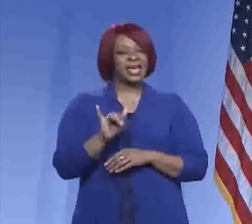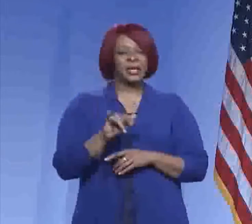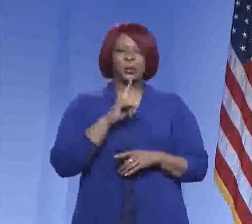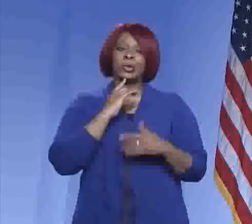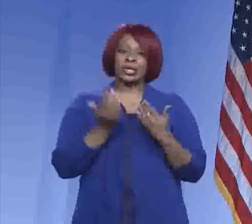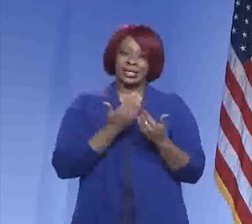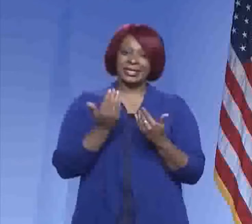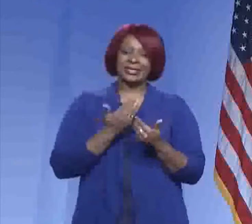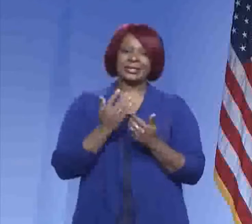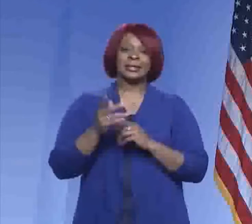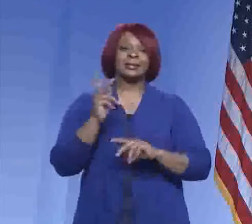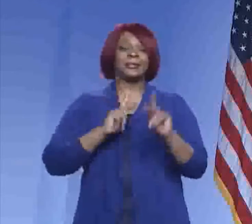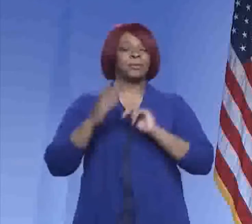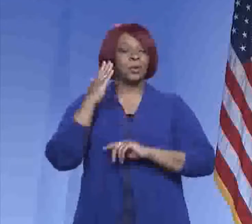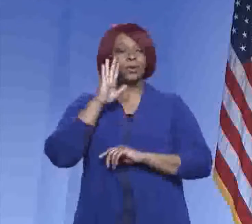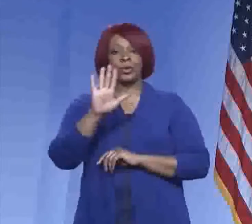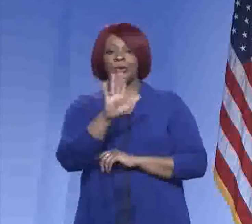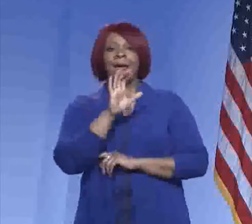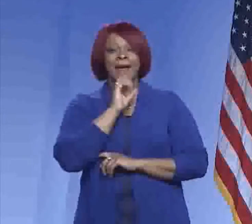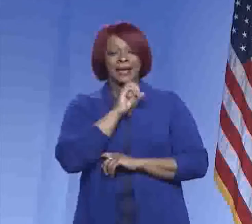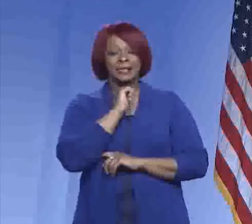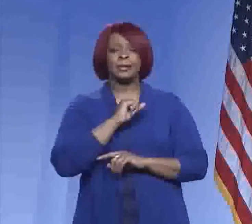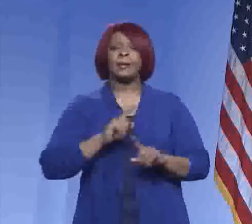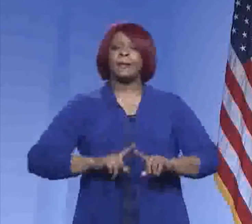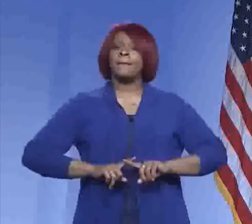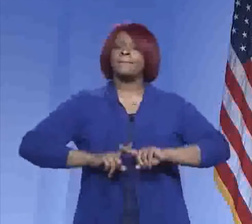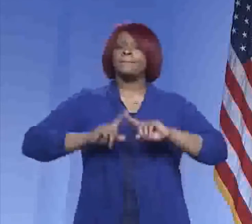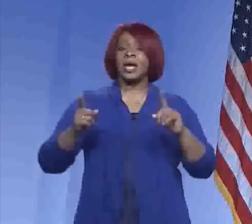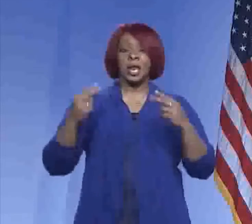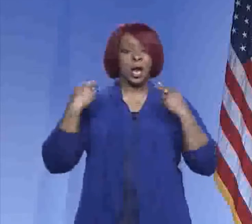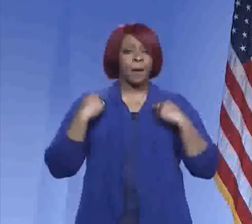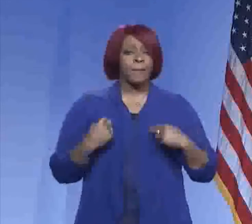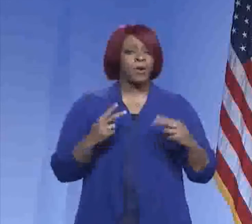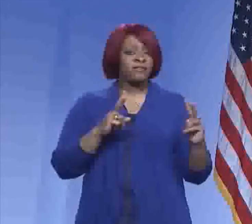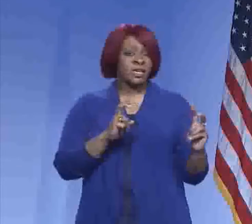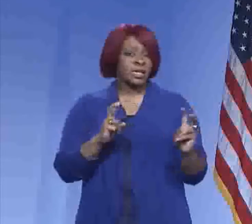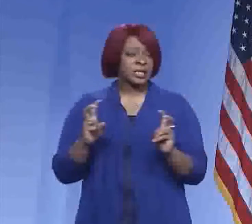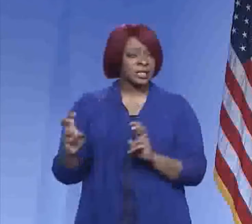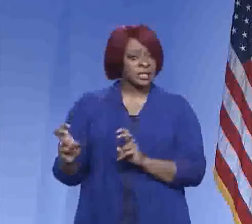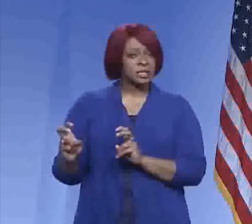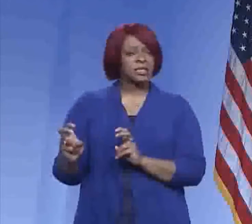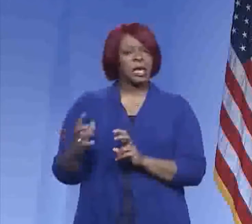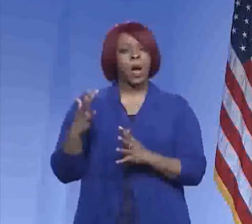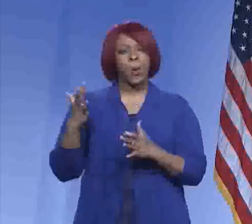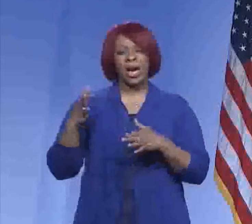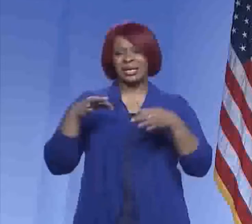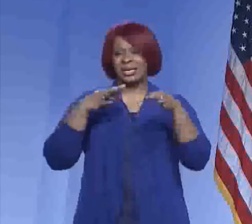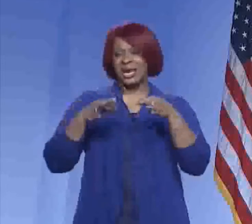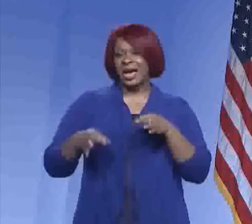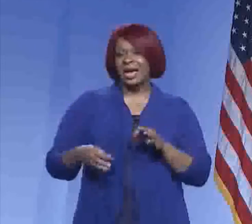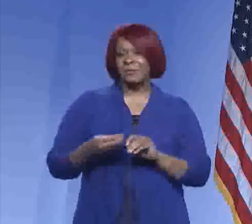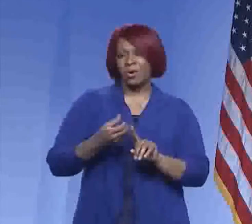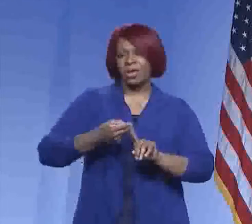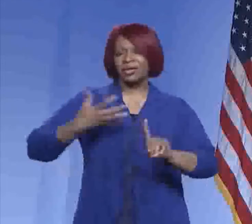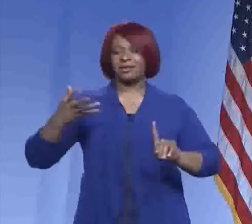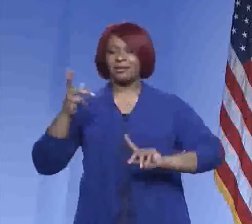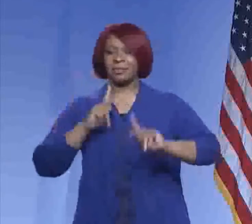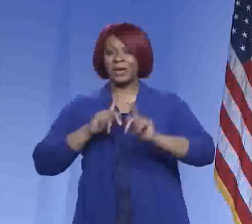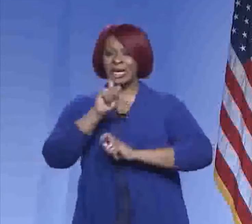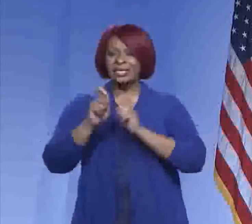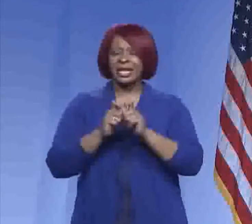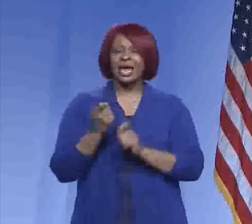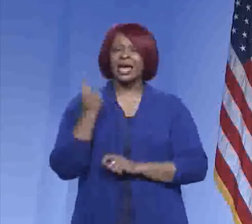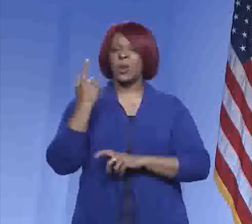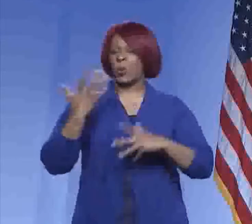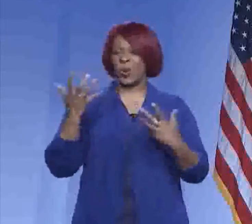easy. Most people know how old they are, but the comorbidities, I wanted to dive into that a little bit more so that people exactly